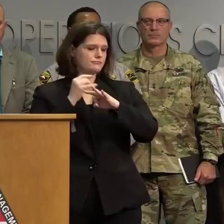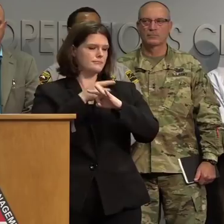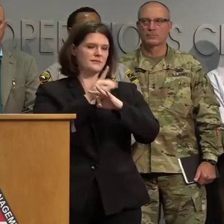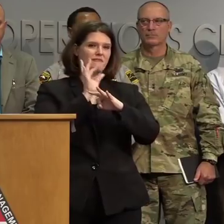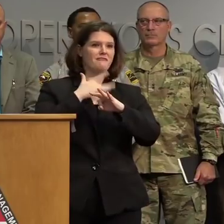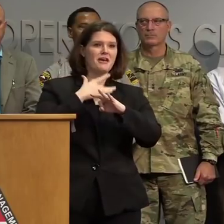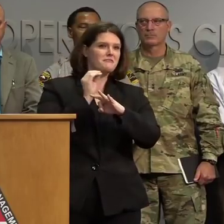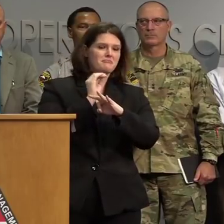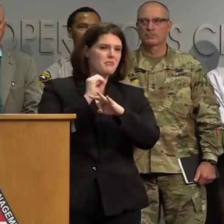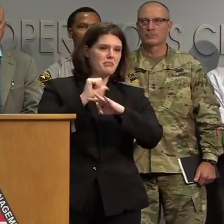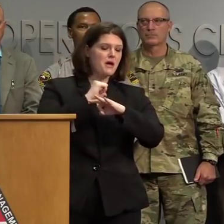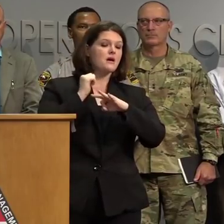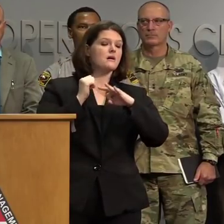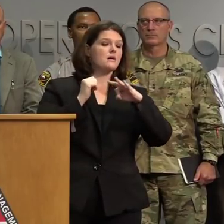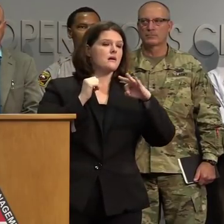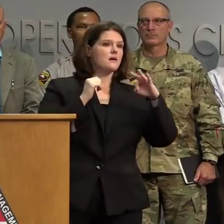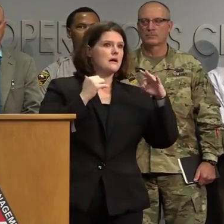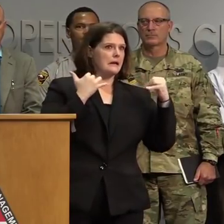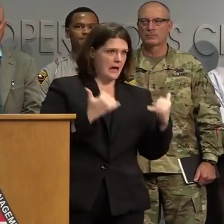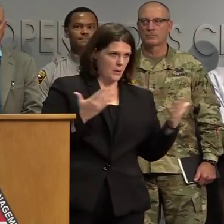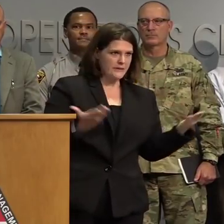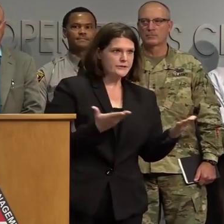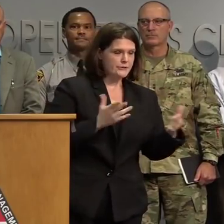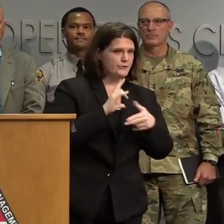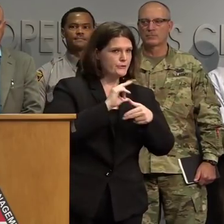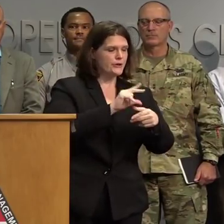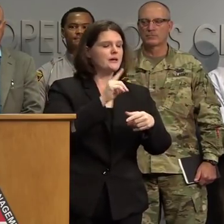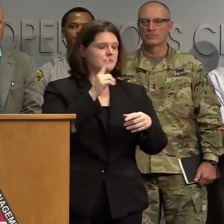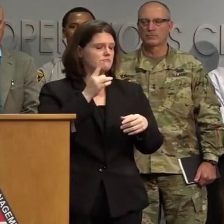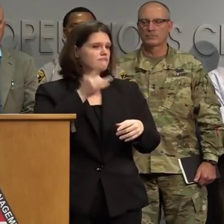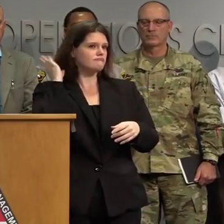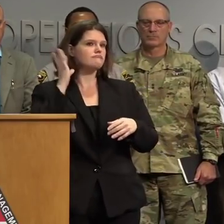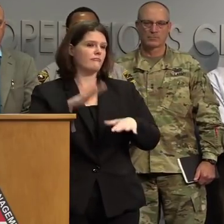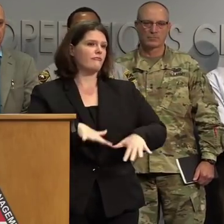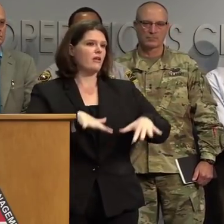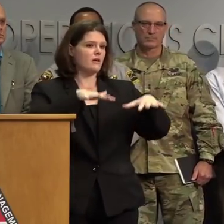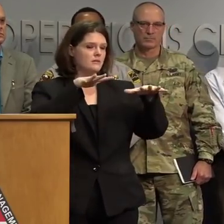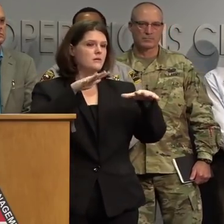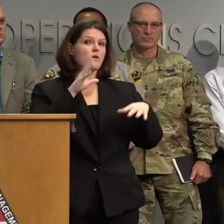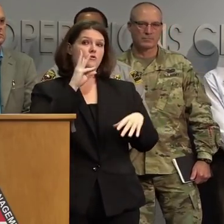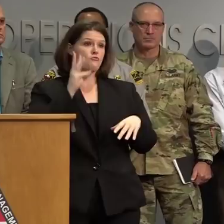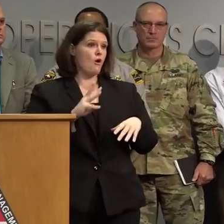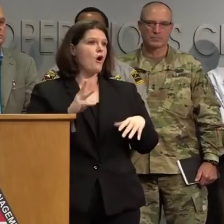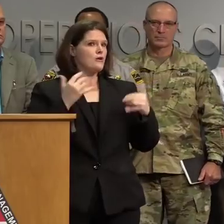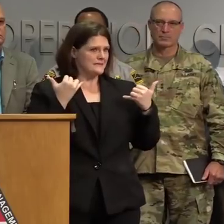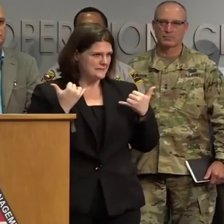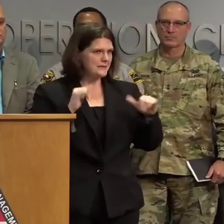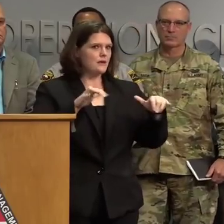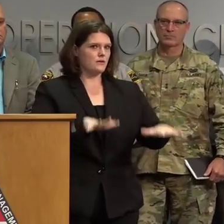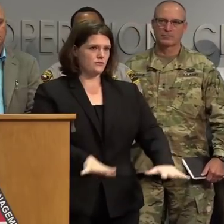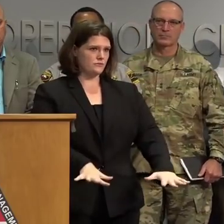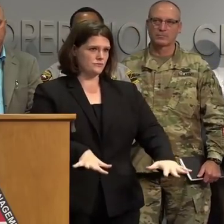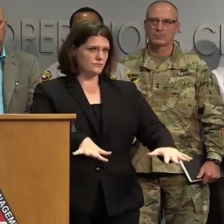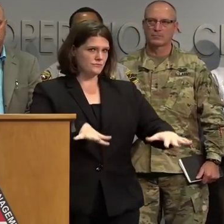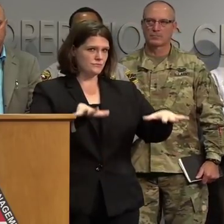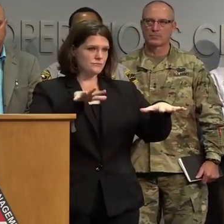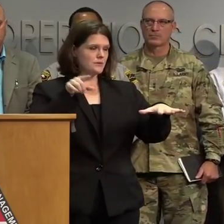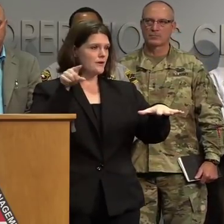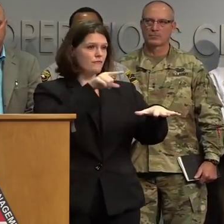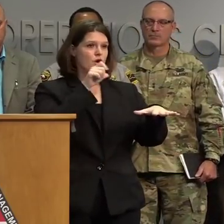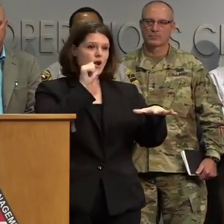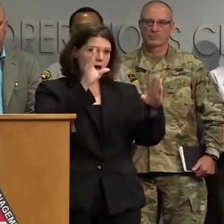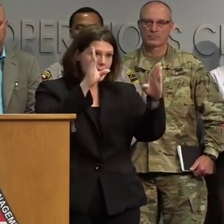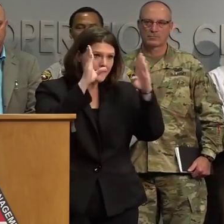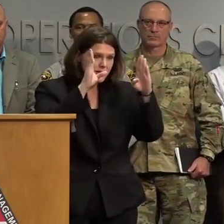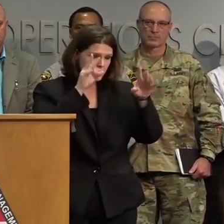overstate it. Flood waters are rising, and if you aren't watching for them, you are risking